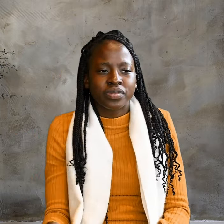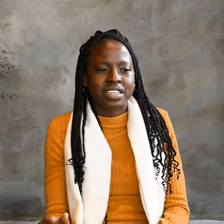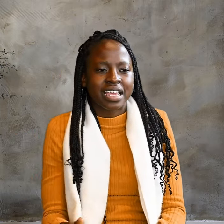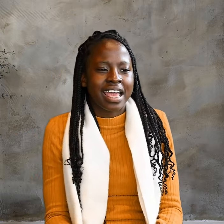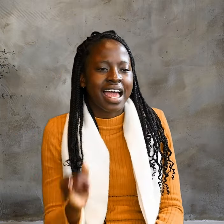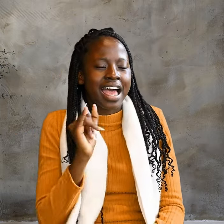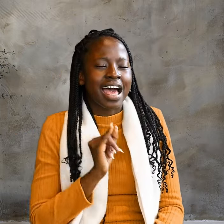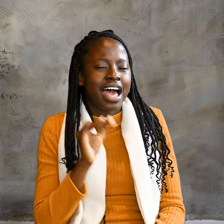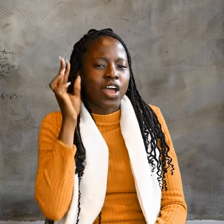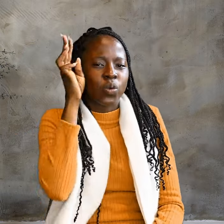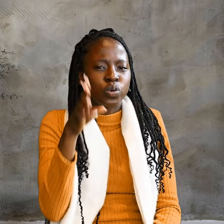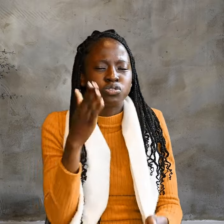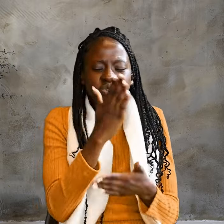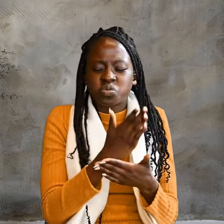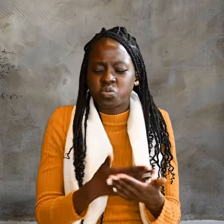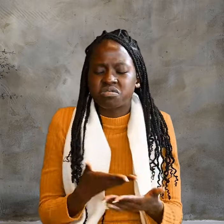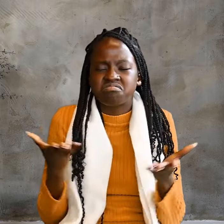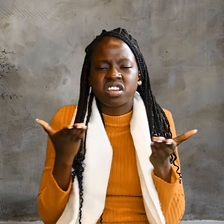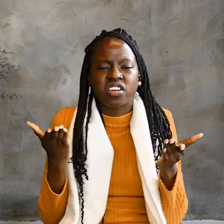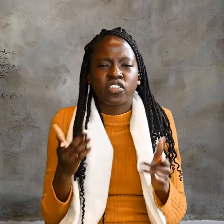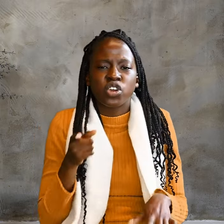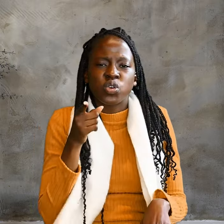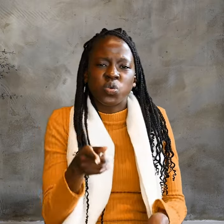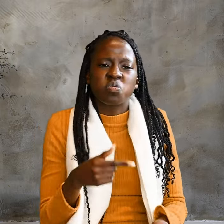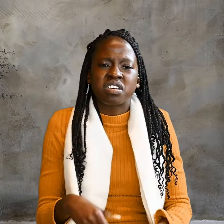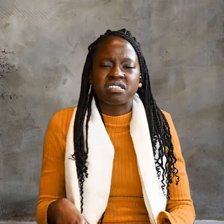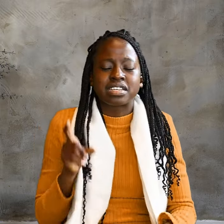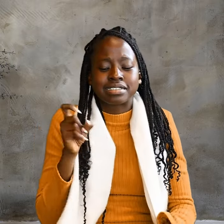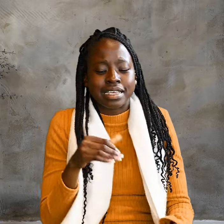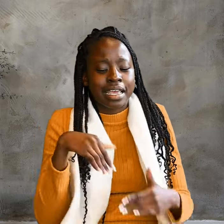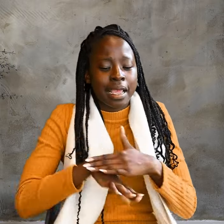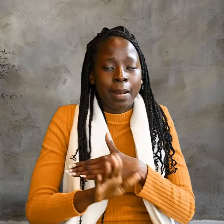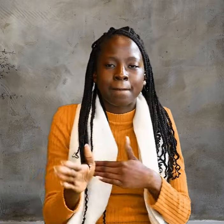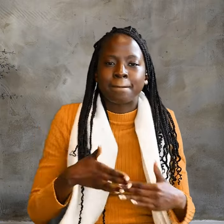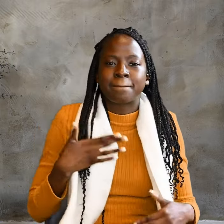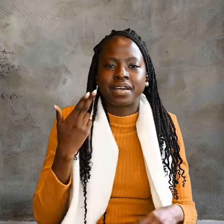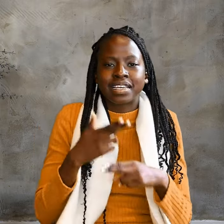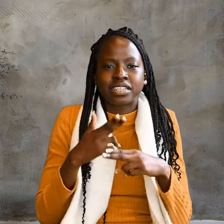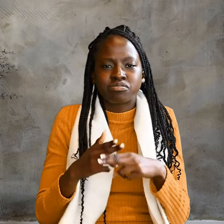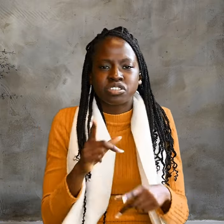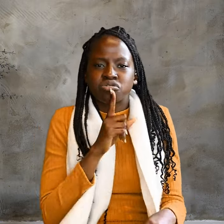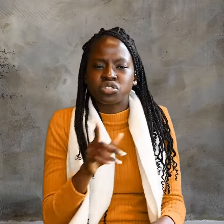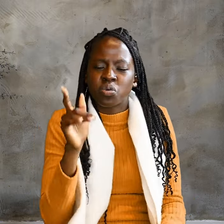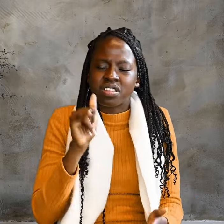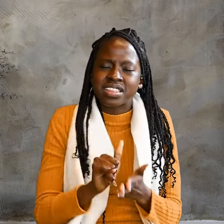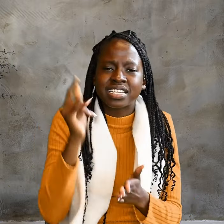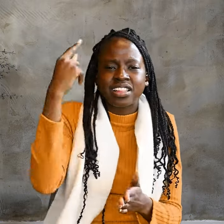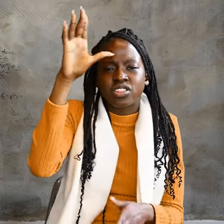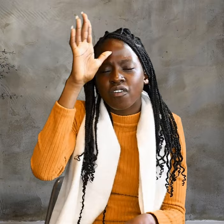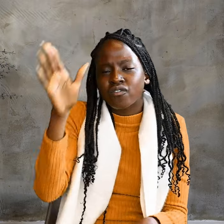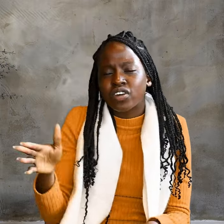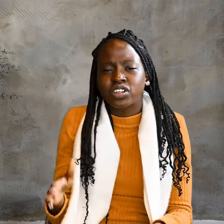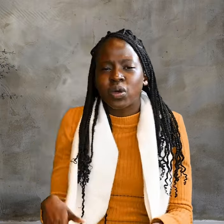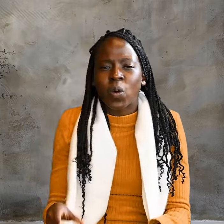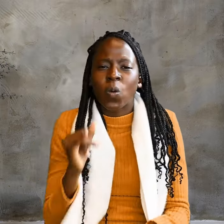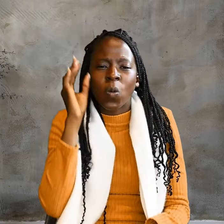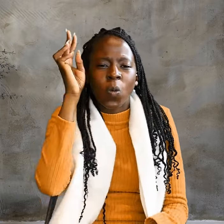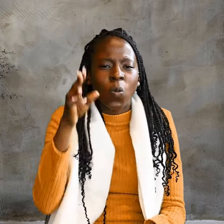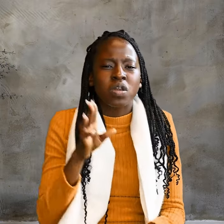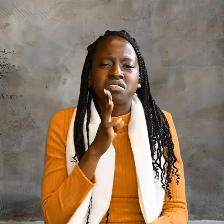will do whatever you ask in my name so that the Father may be glorified in the Son. You